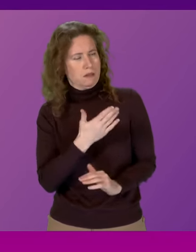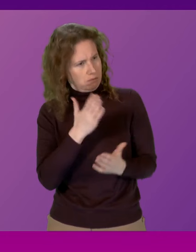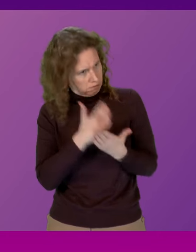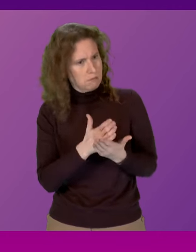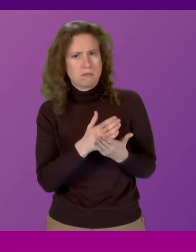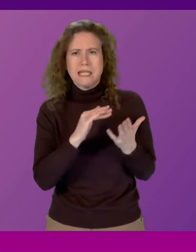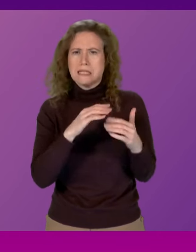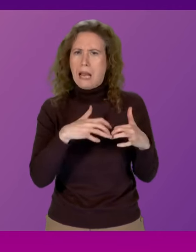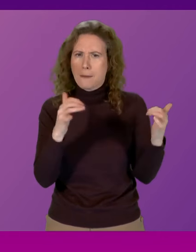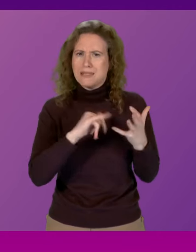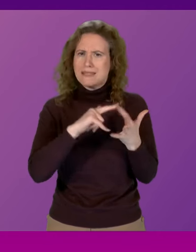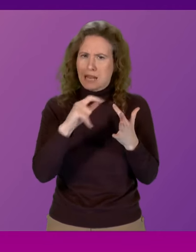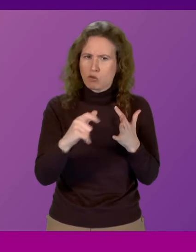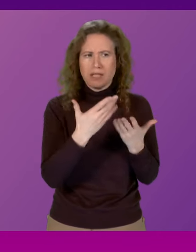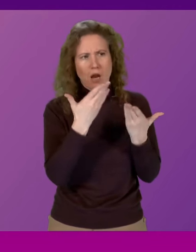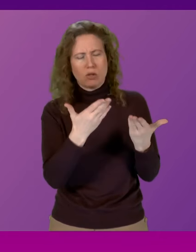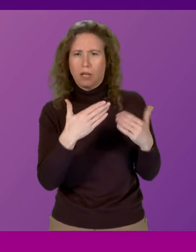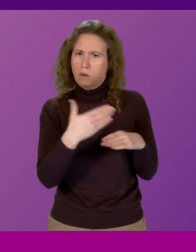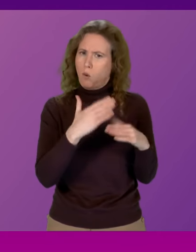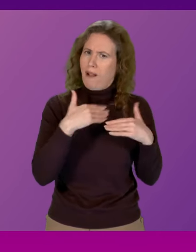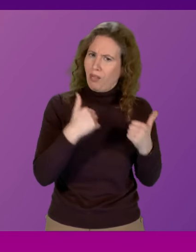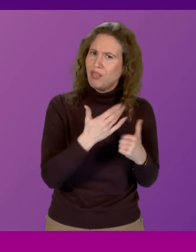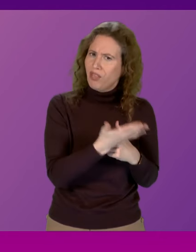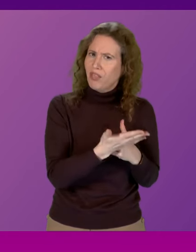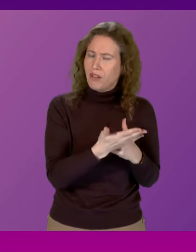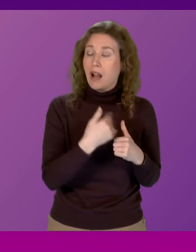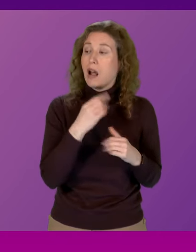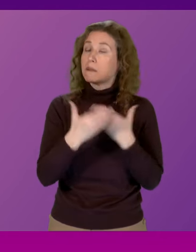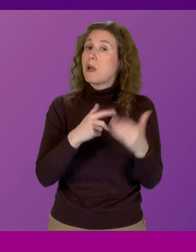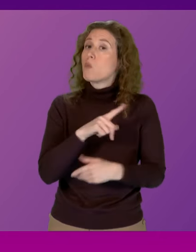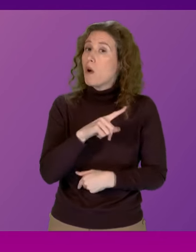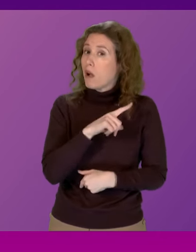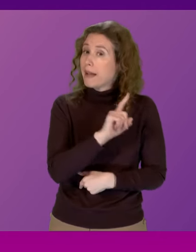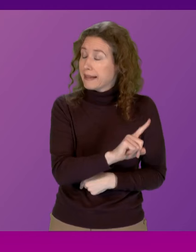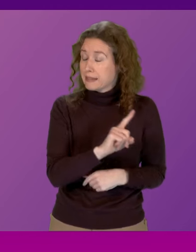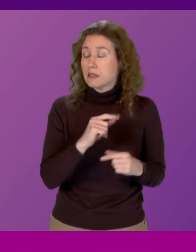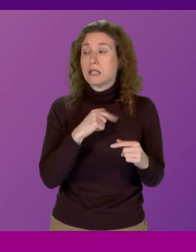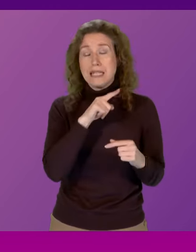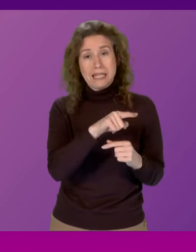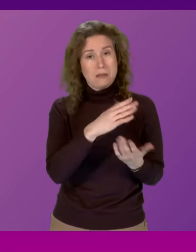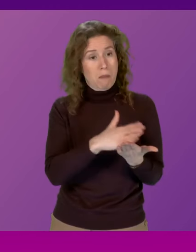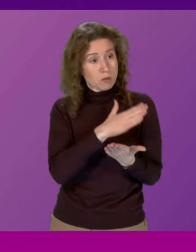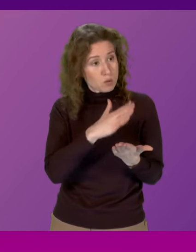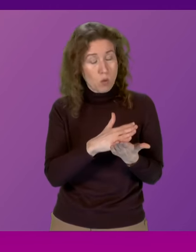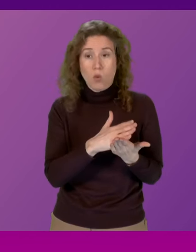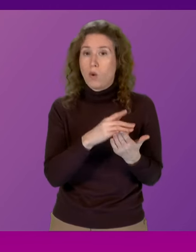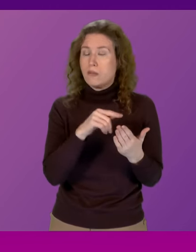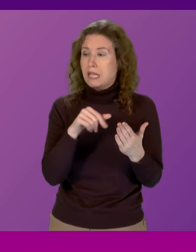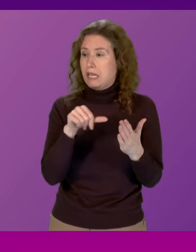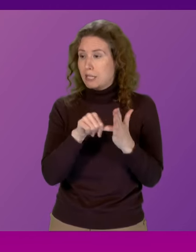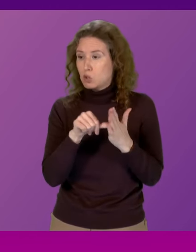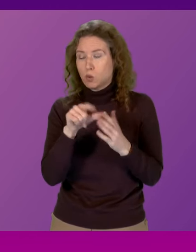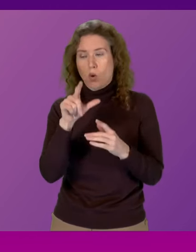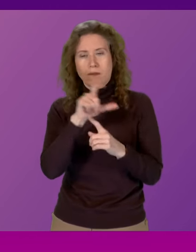the Cabinet Secretary for Health. And let me tell you why. Because on top of ensuring that we resolve the issue around